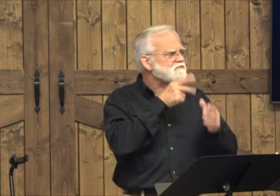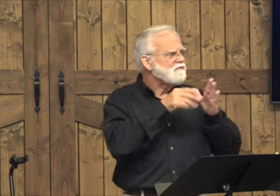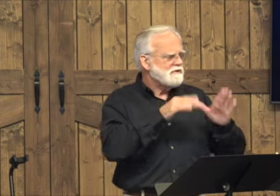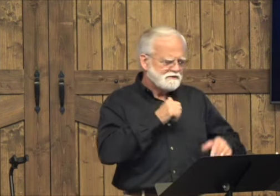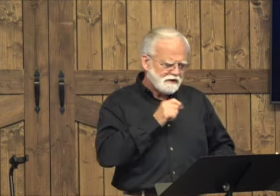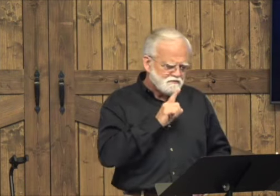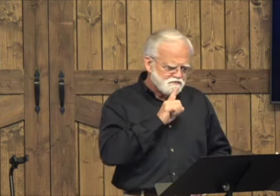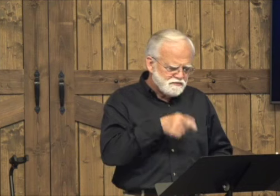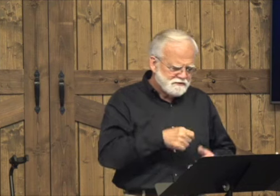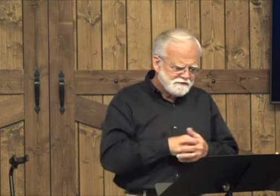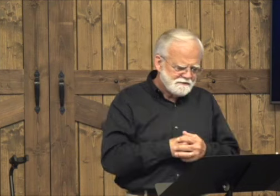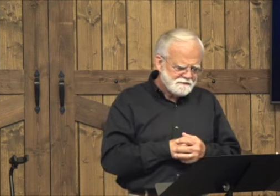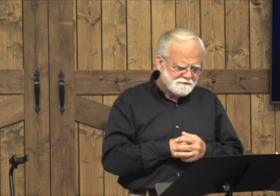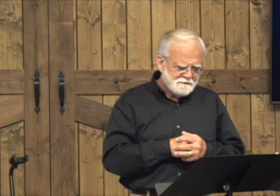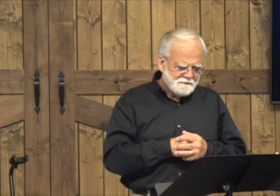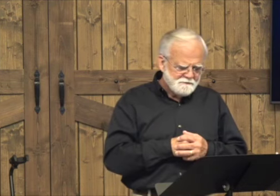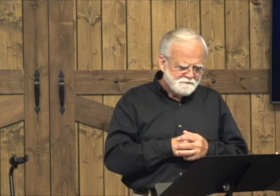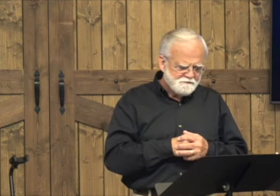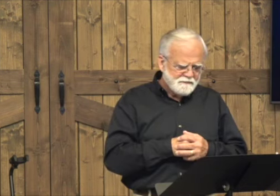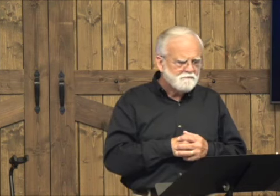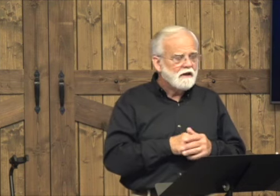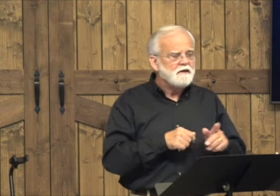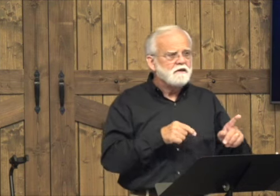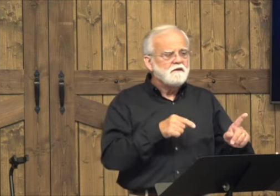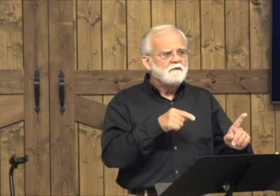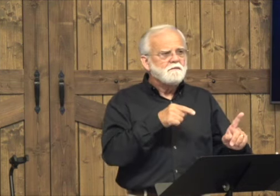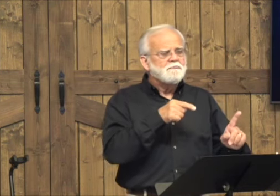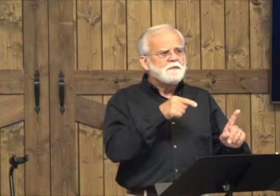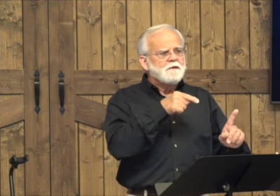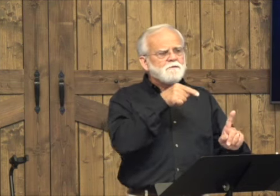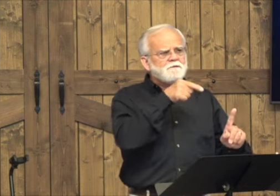the Pharisee thought that Jesus was a false prophet.